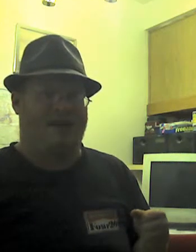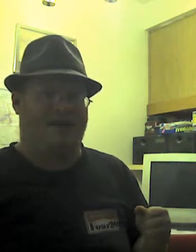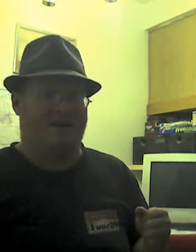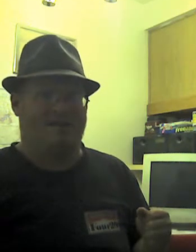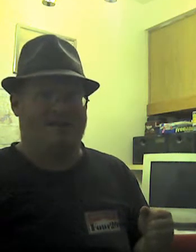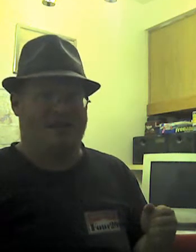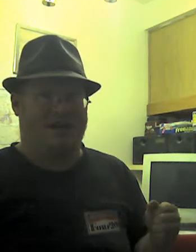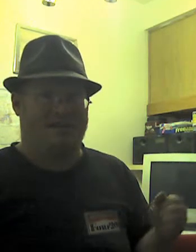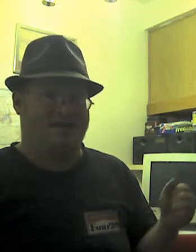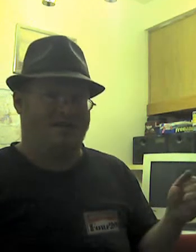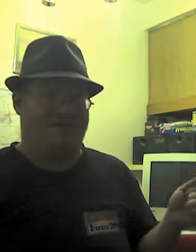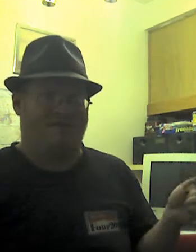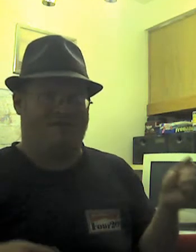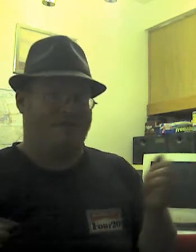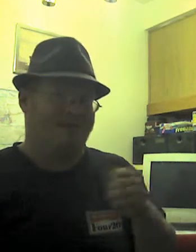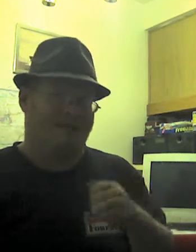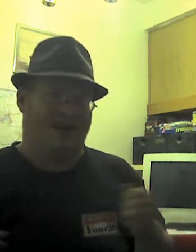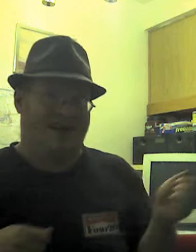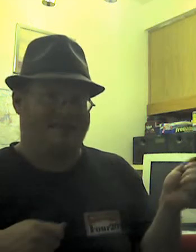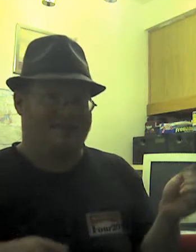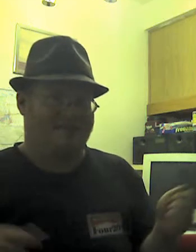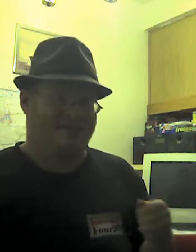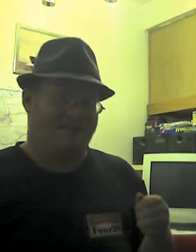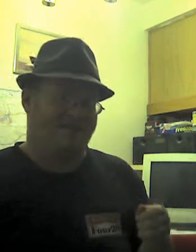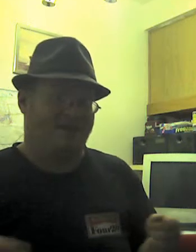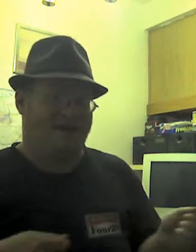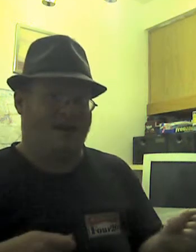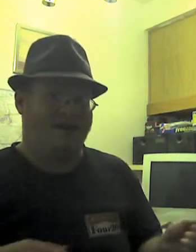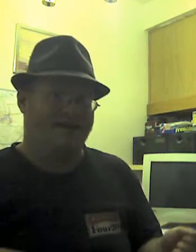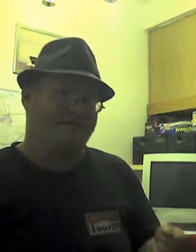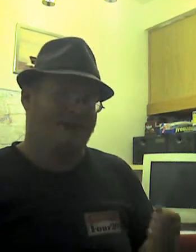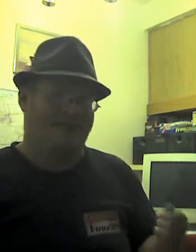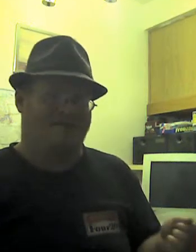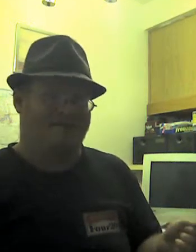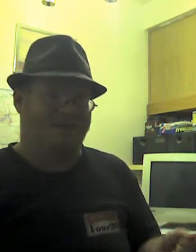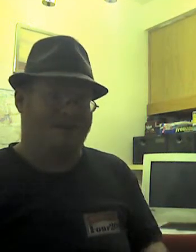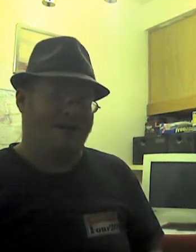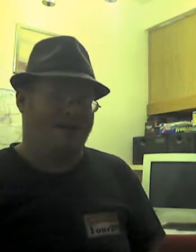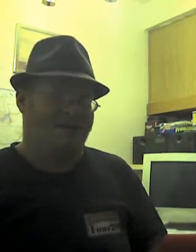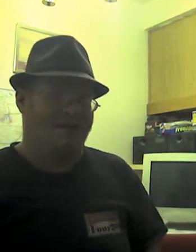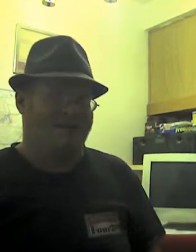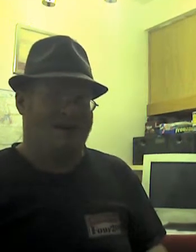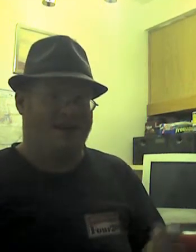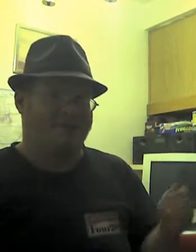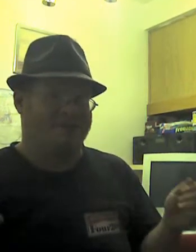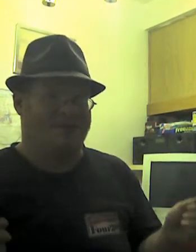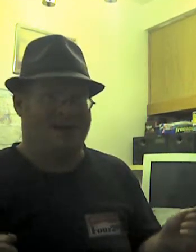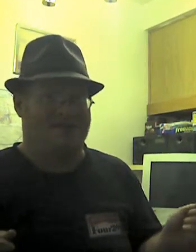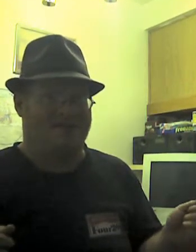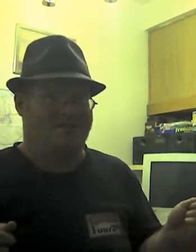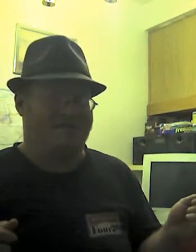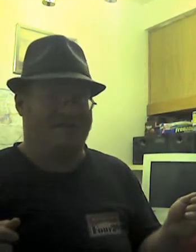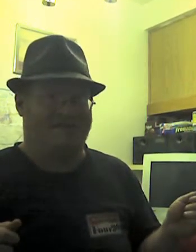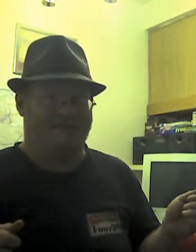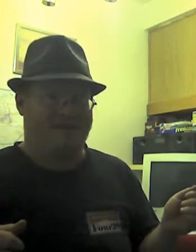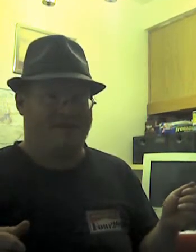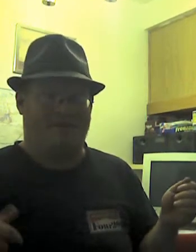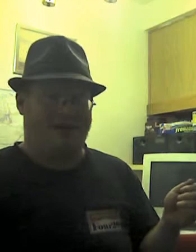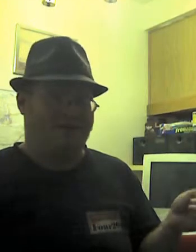got RPG elements. You can use swords and axes and stuff, and you've got monsters to beat up, and you can capture monsters. There's various